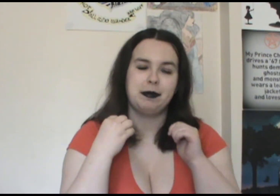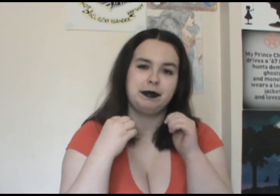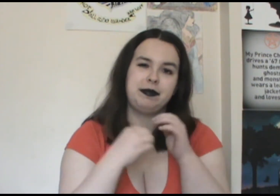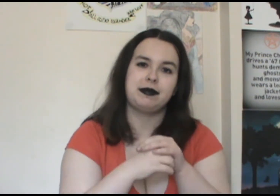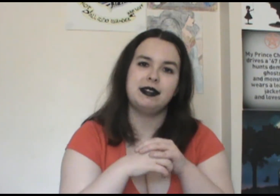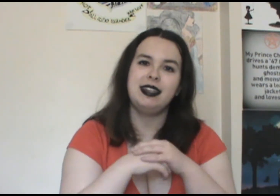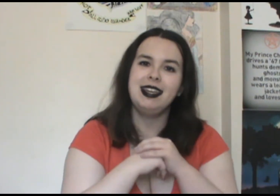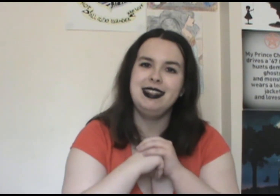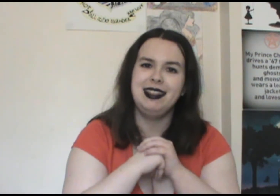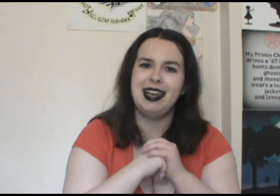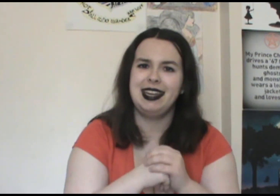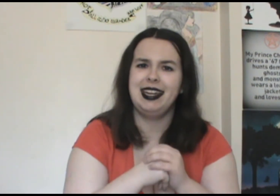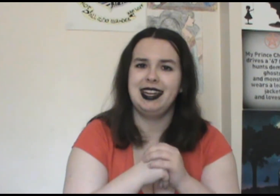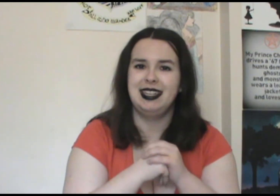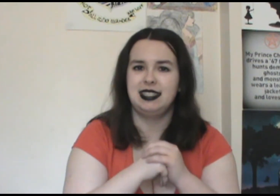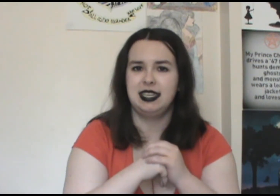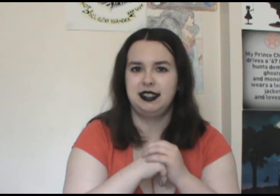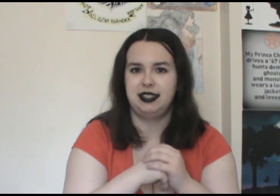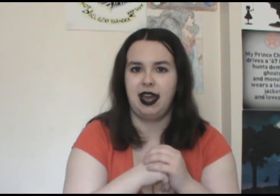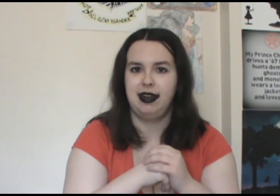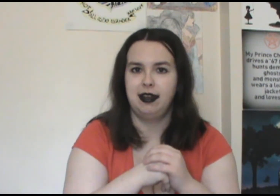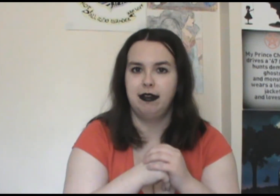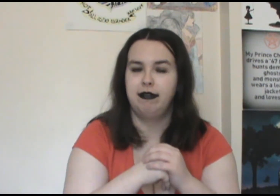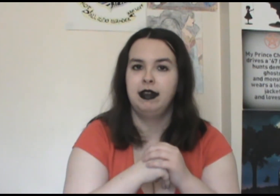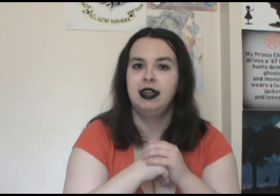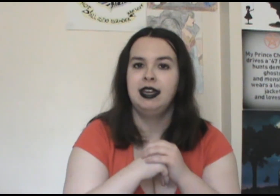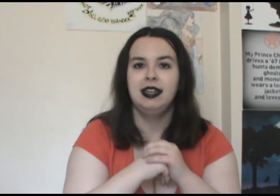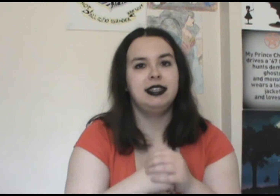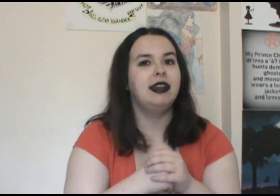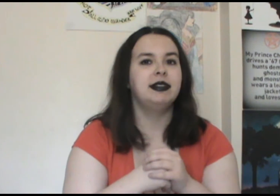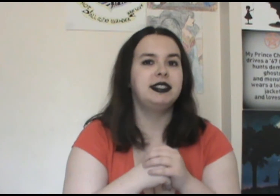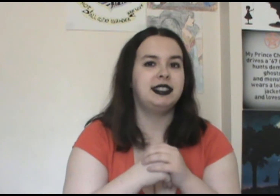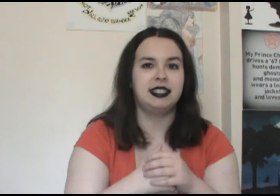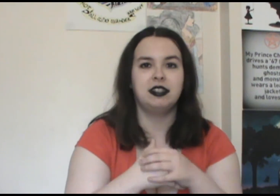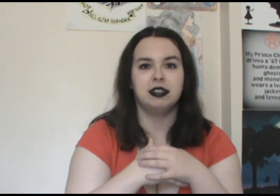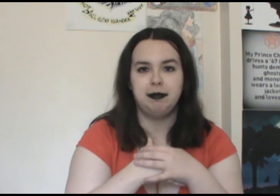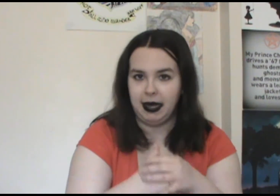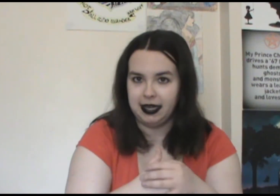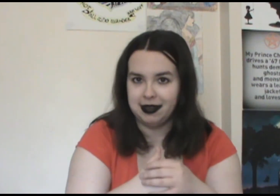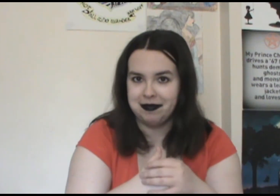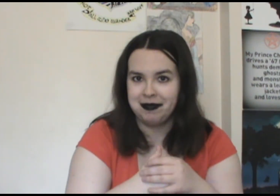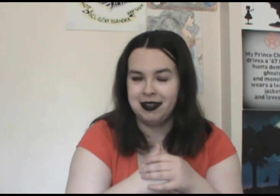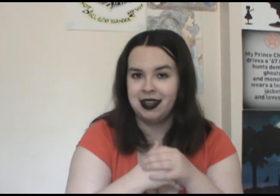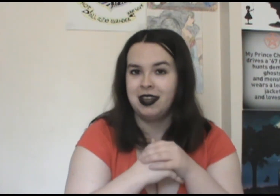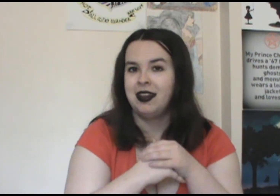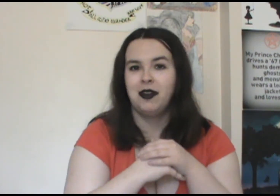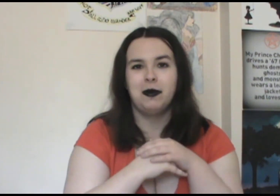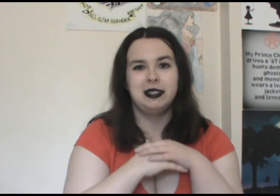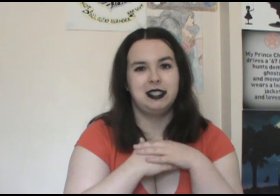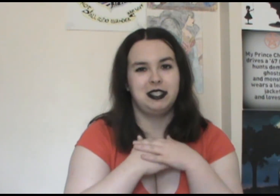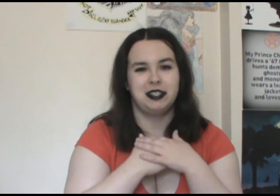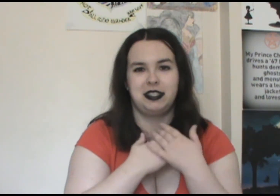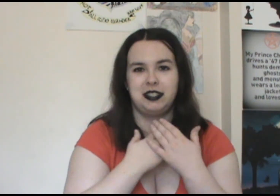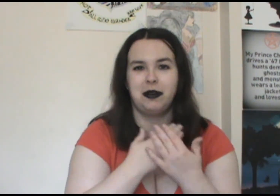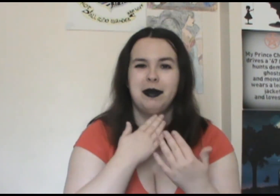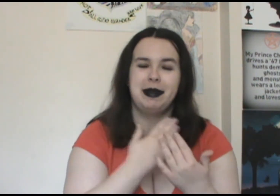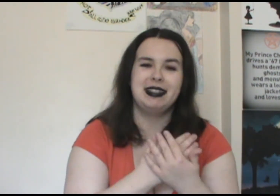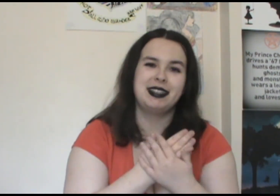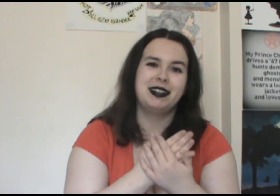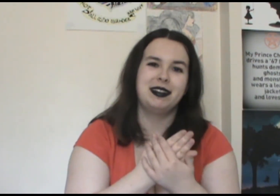Lenny is inside of David's sister's body was just so amazing to